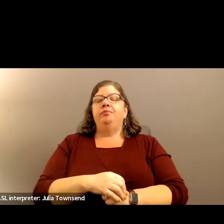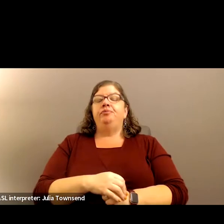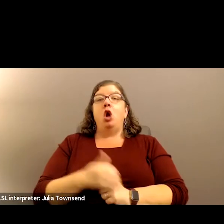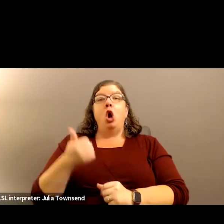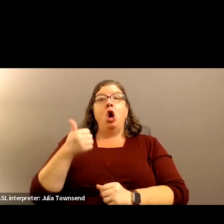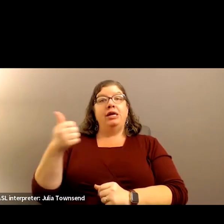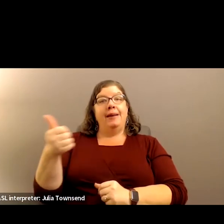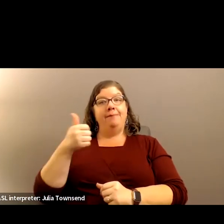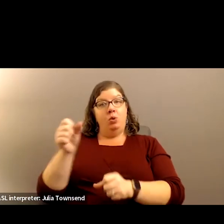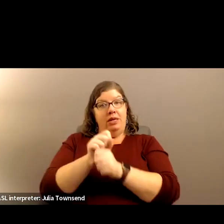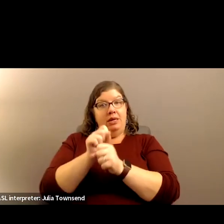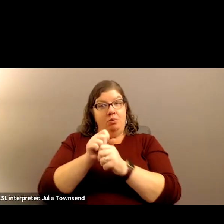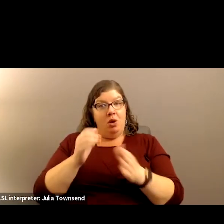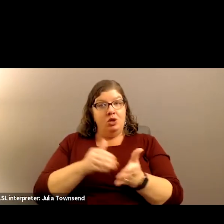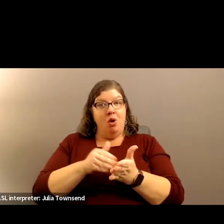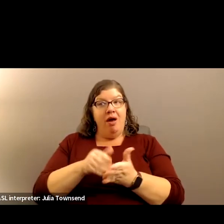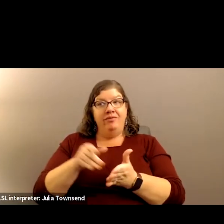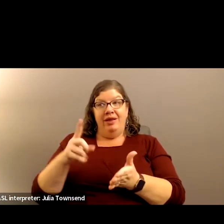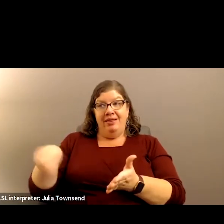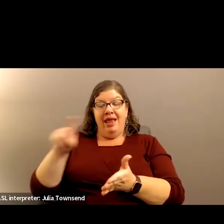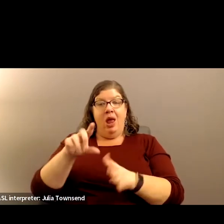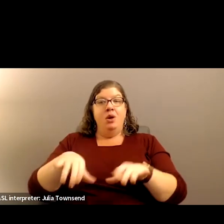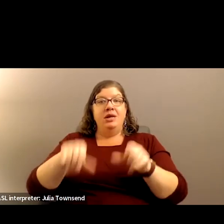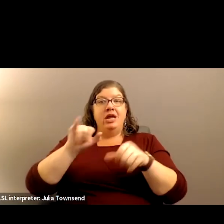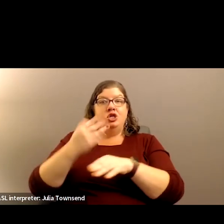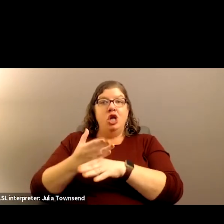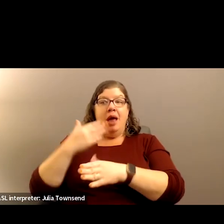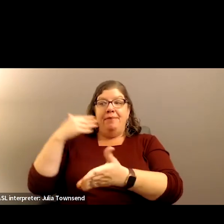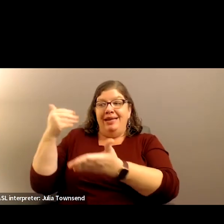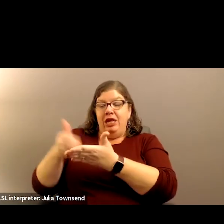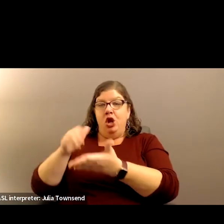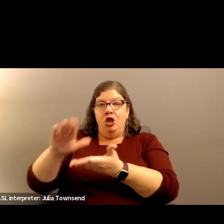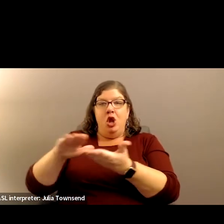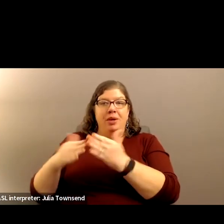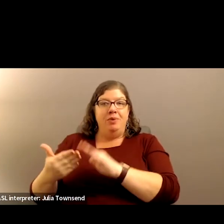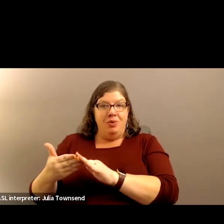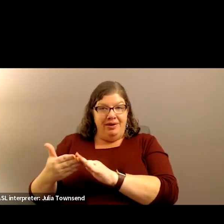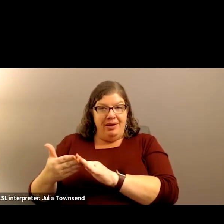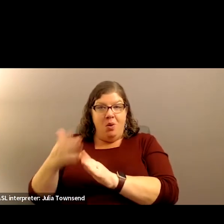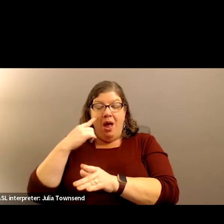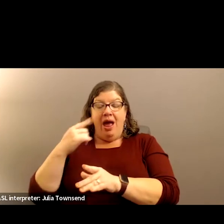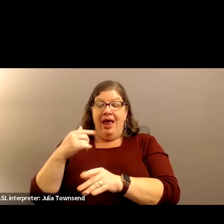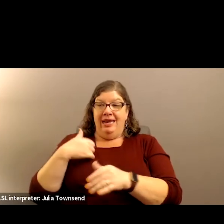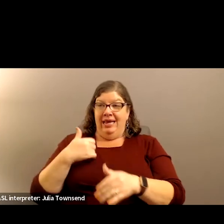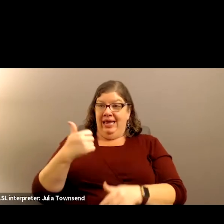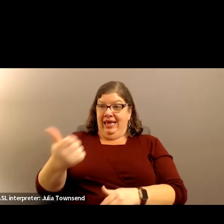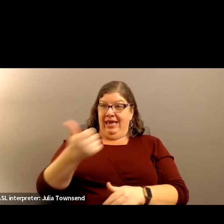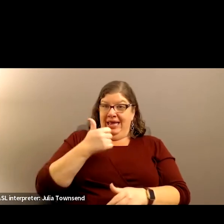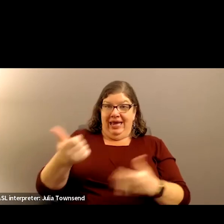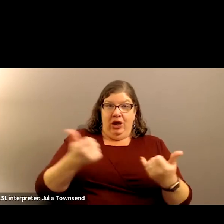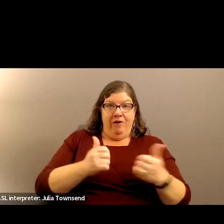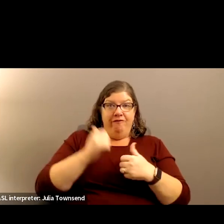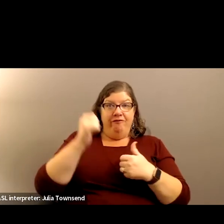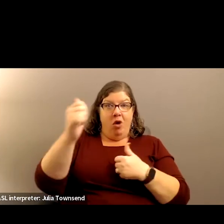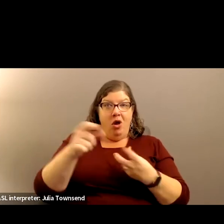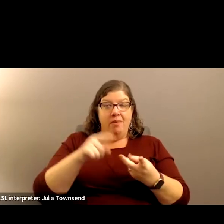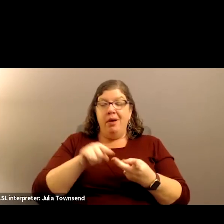saw quite frequently was them taking positions in their community, because there were now community positions,